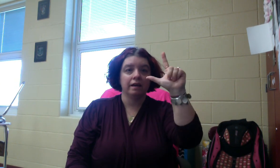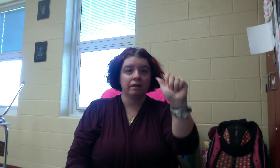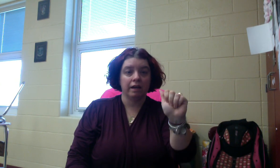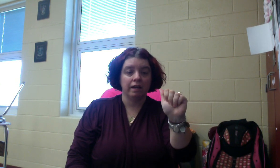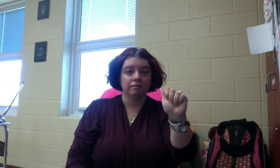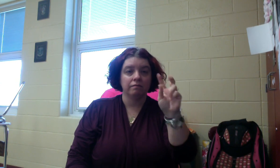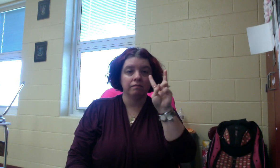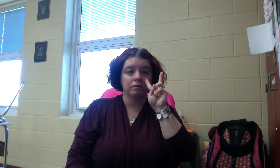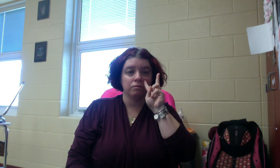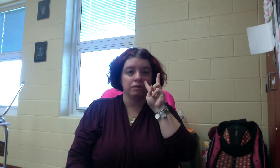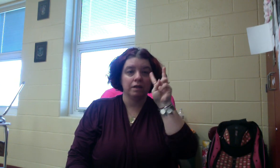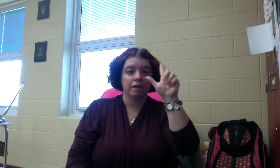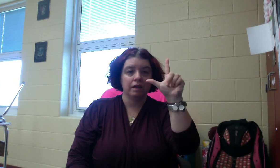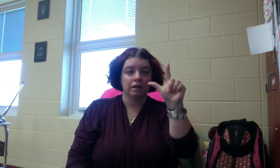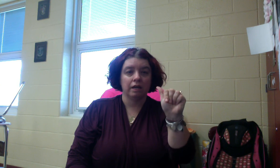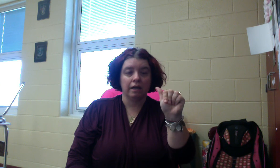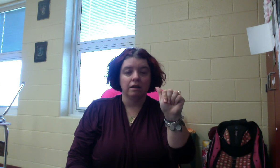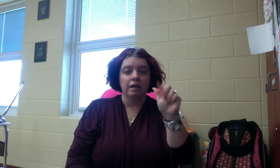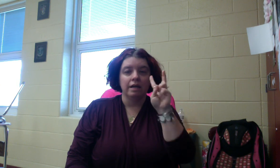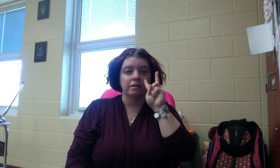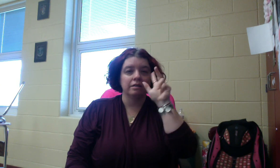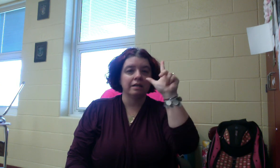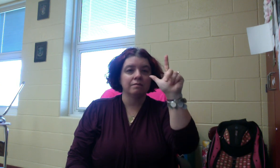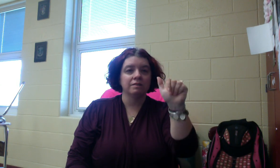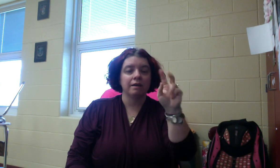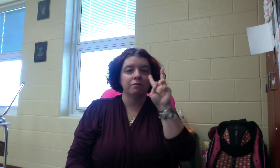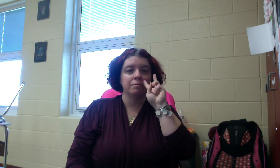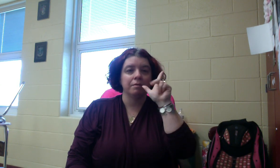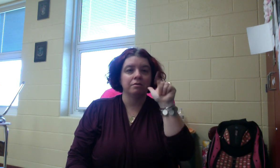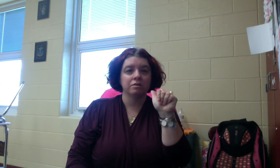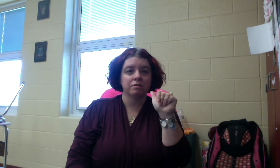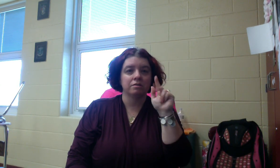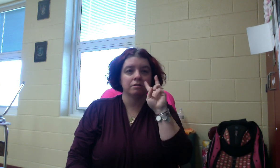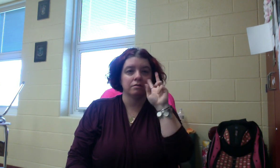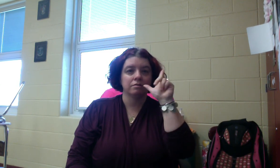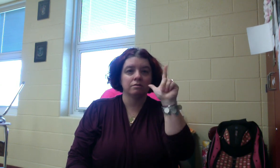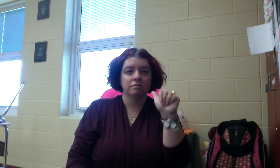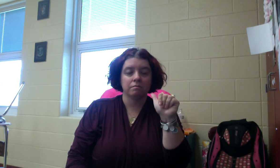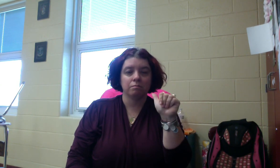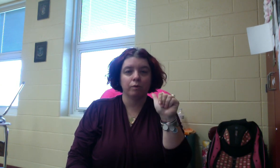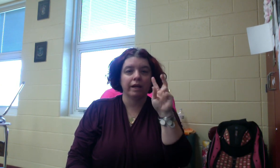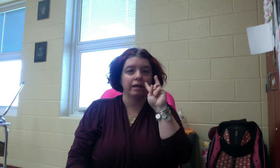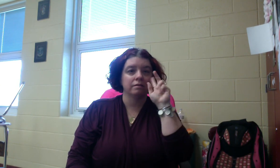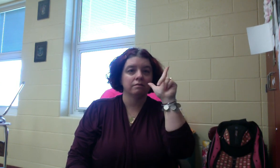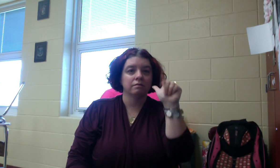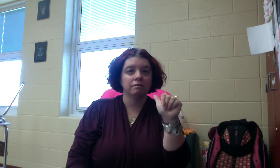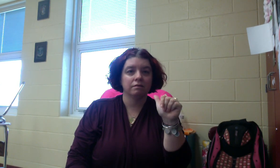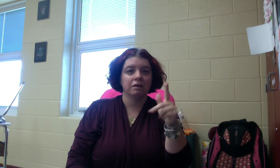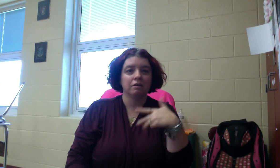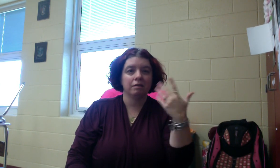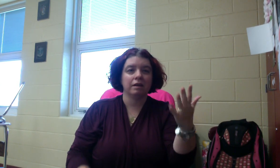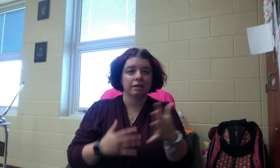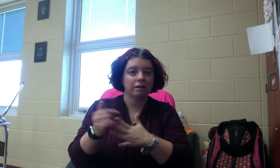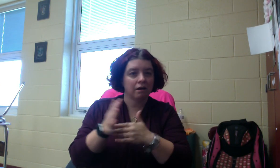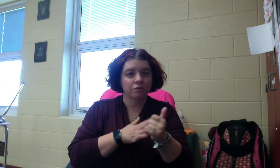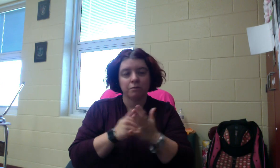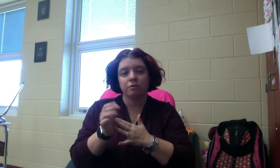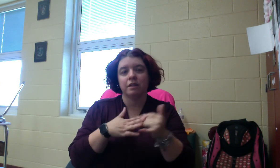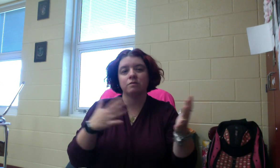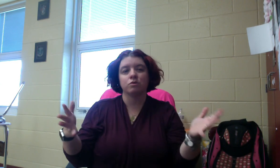VLA. VLA. And it'll take some time for you to be able to just bring it, you know, and get comfortable doing that. It's with